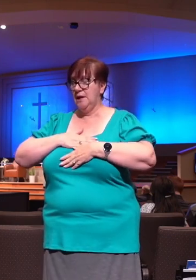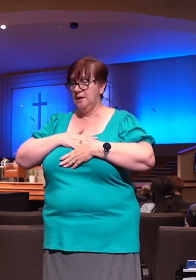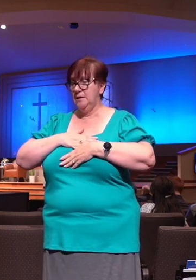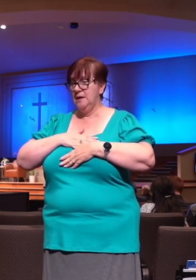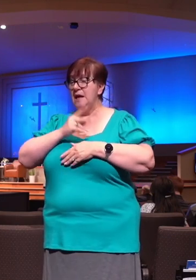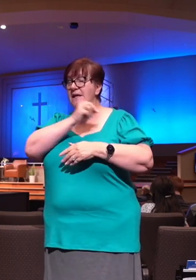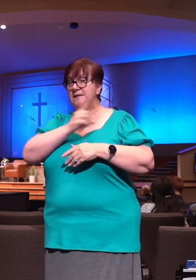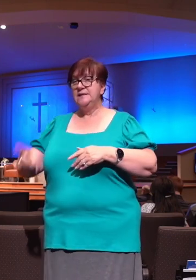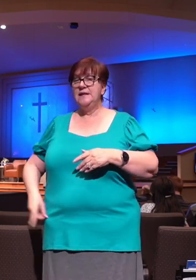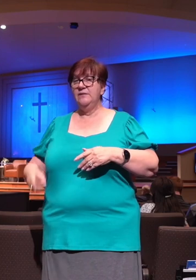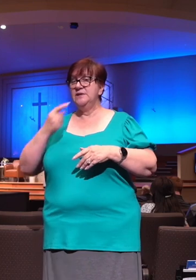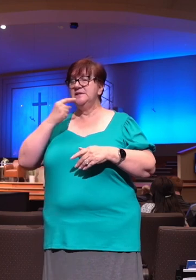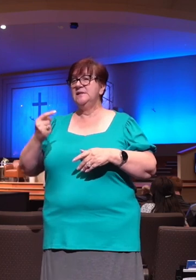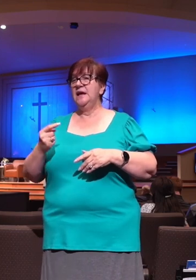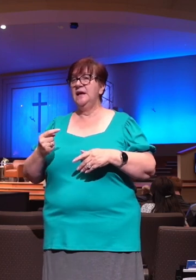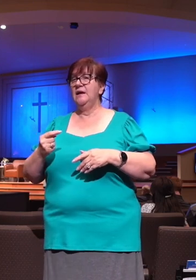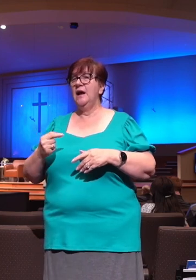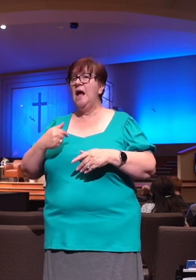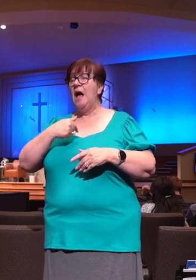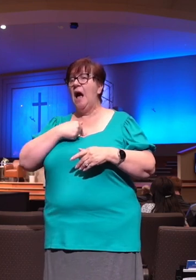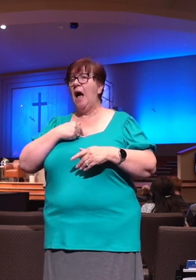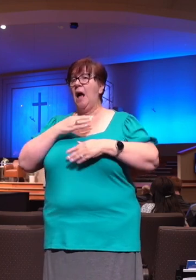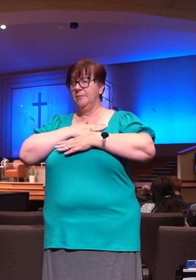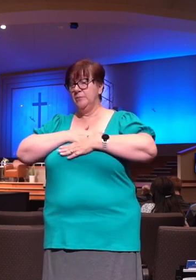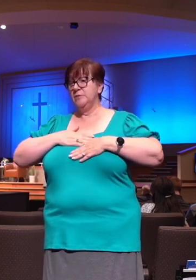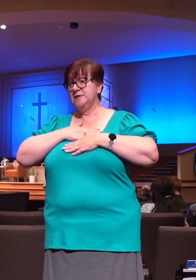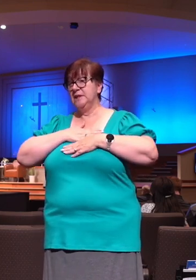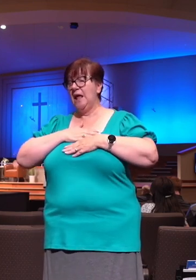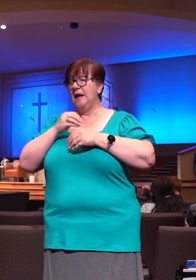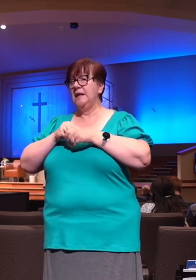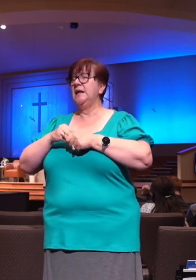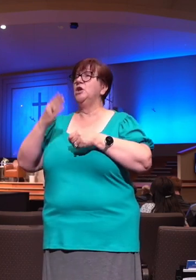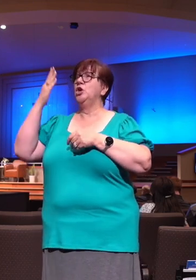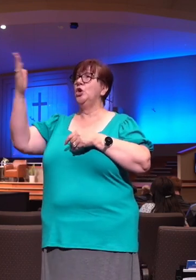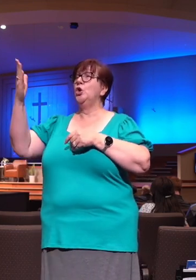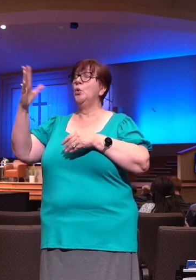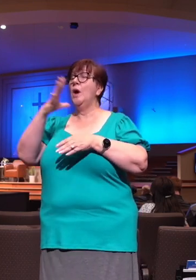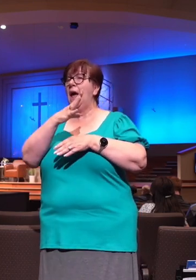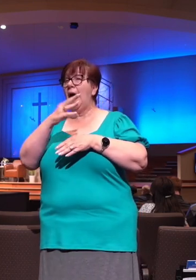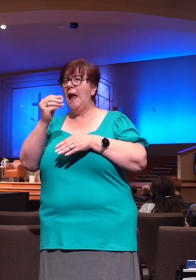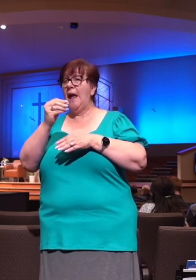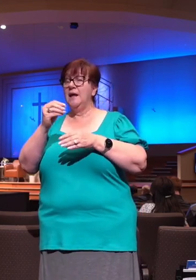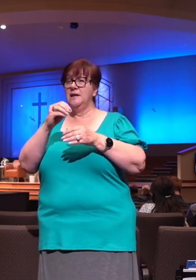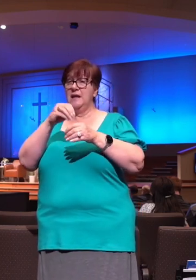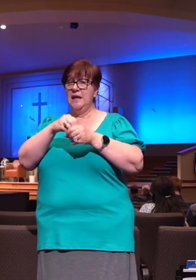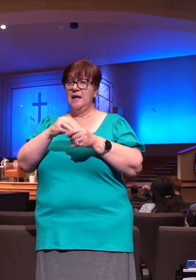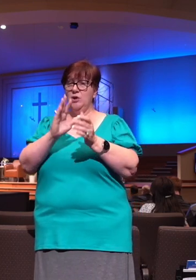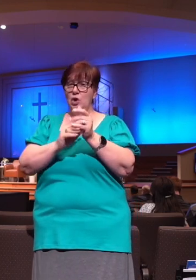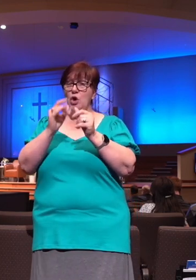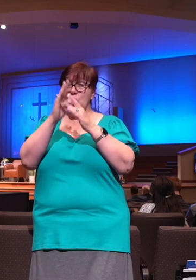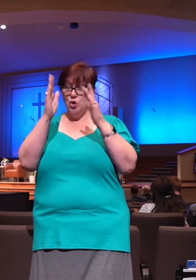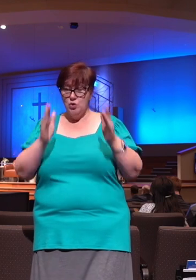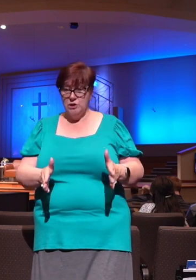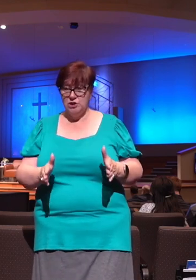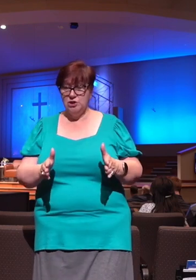only good. But then he says, I'm going to delight in the saints. He's going to delight in the people of God. Now, this is really good.